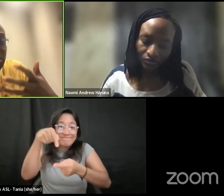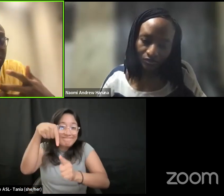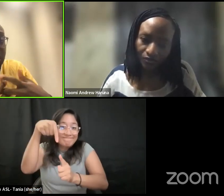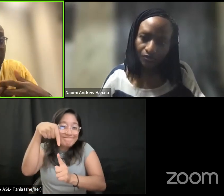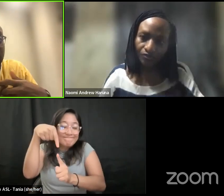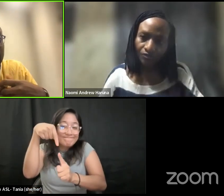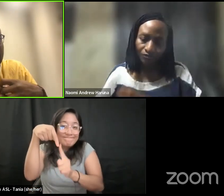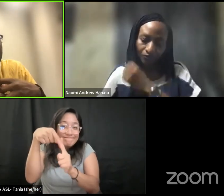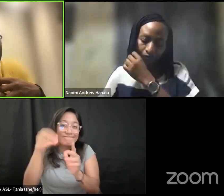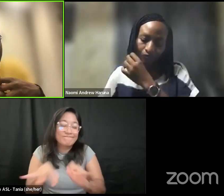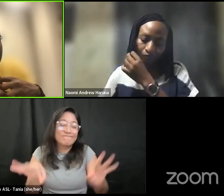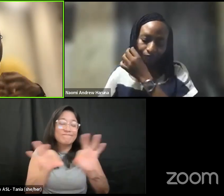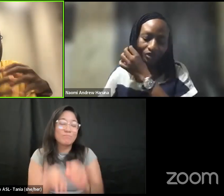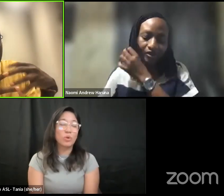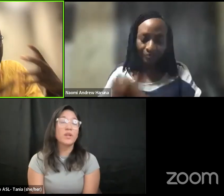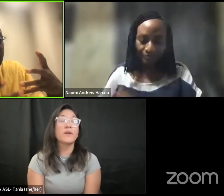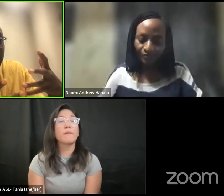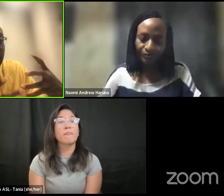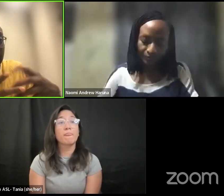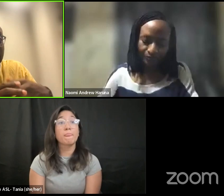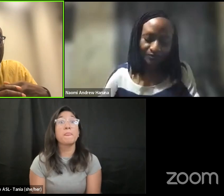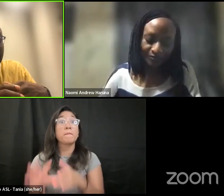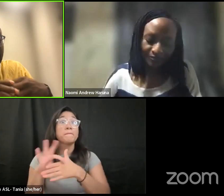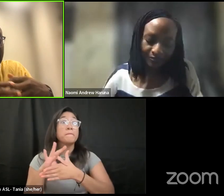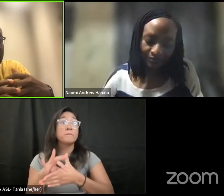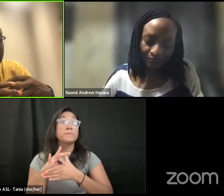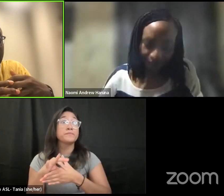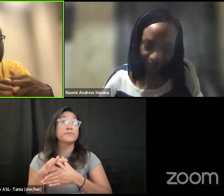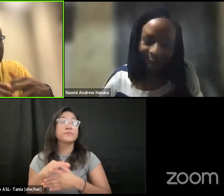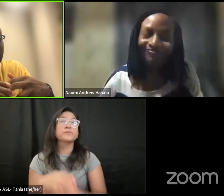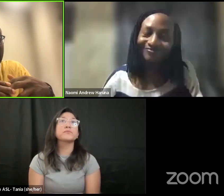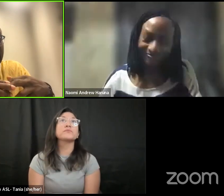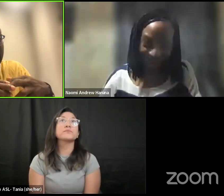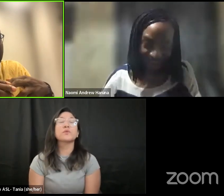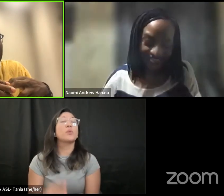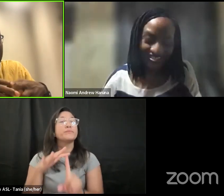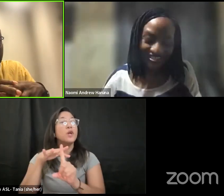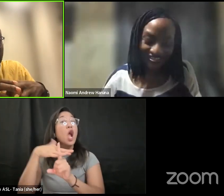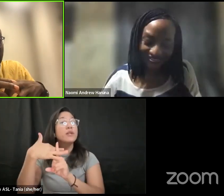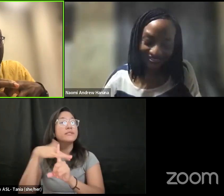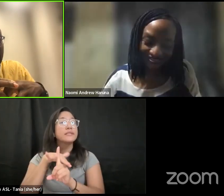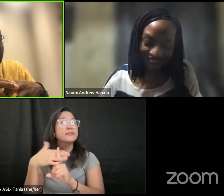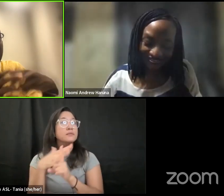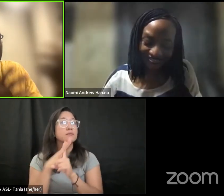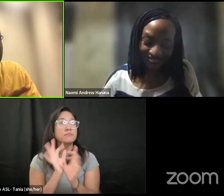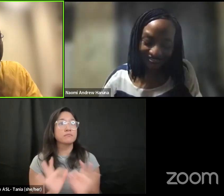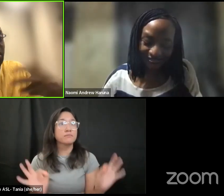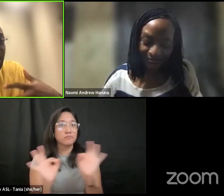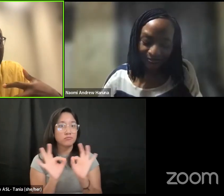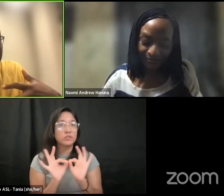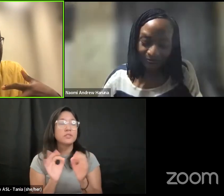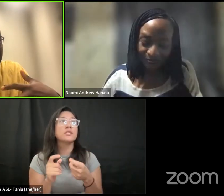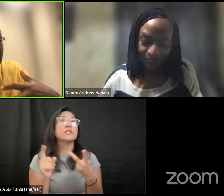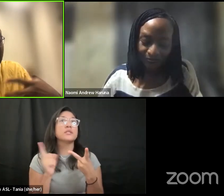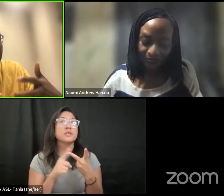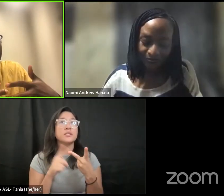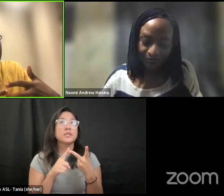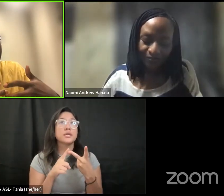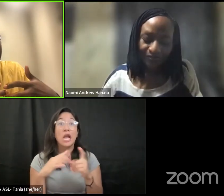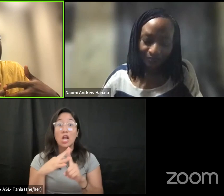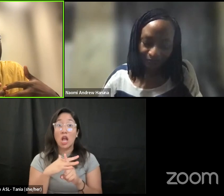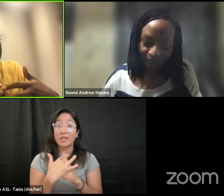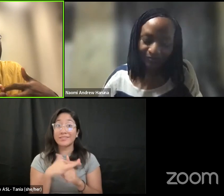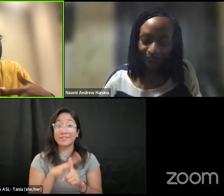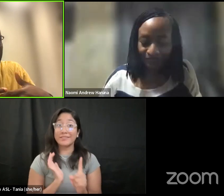context is critical we have to think about our context right that's number one two is we have to also think about our context is our reality